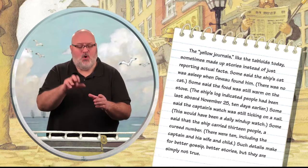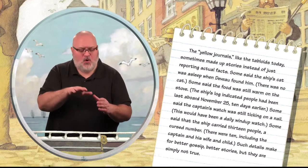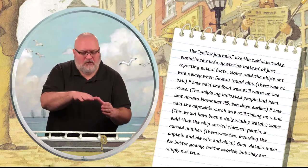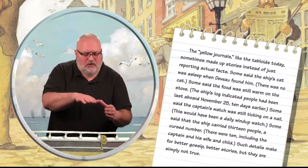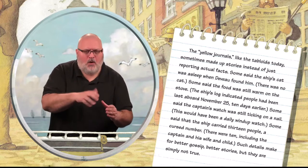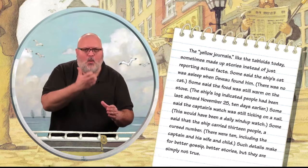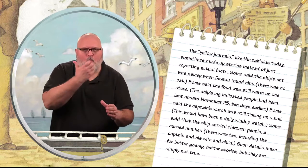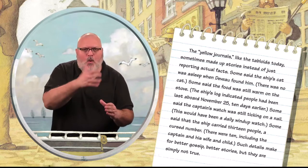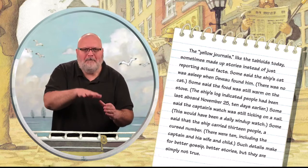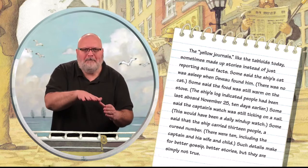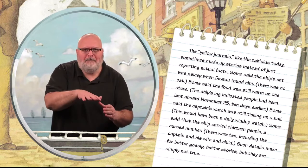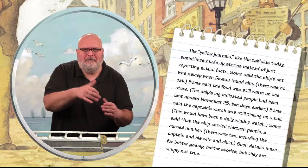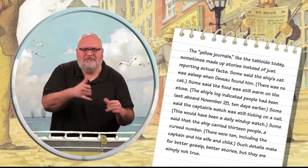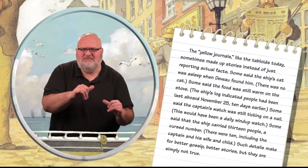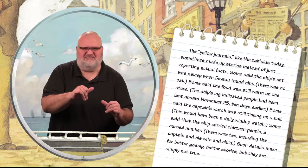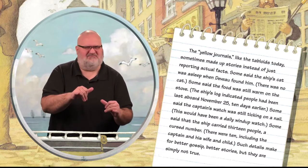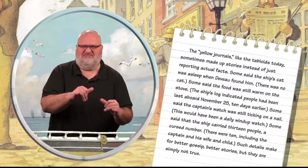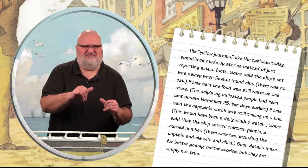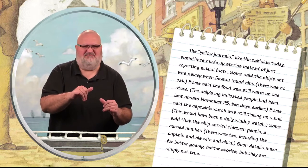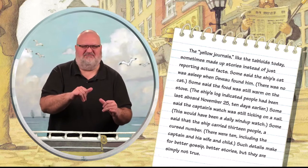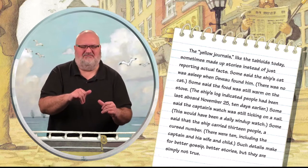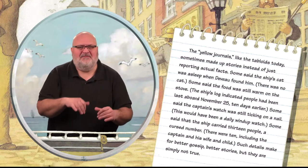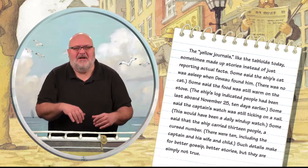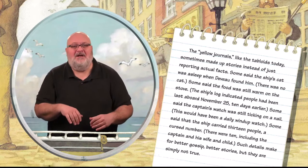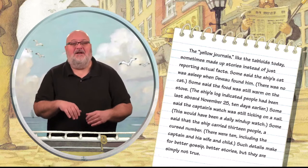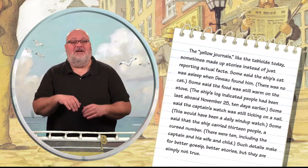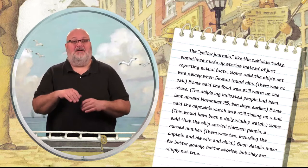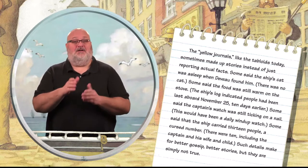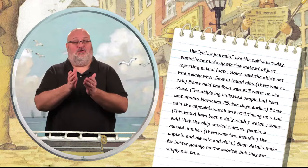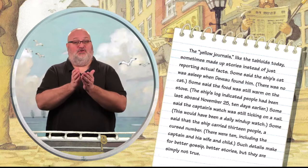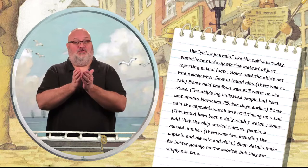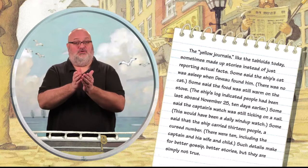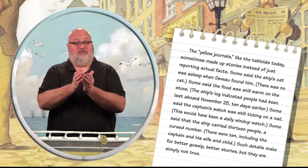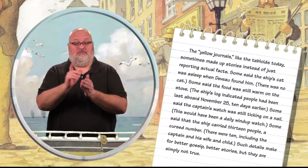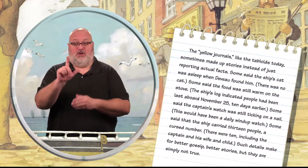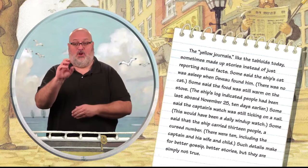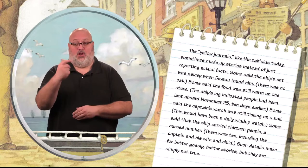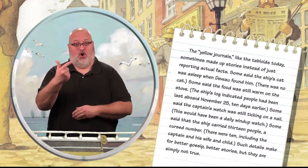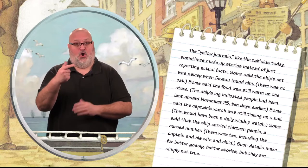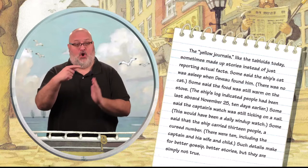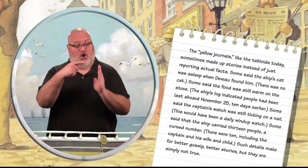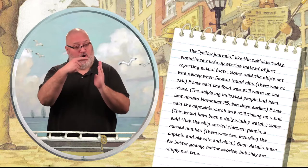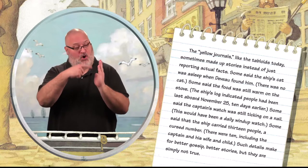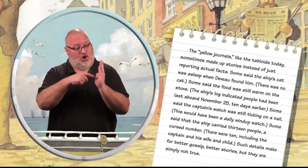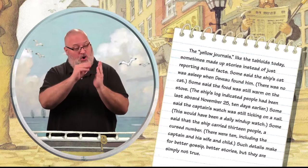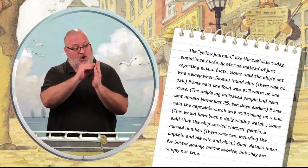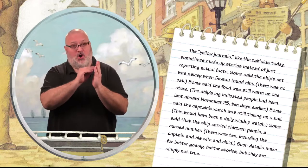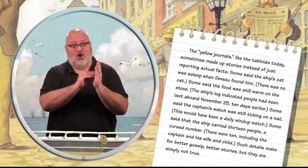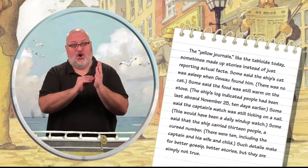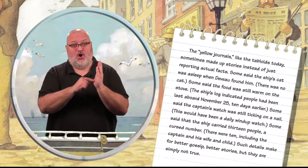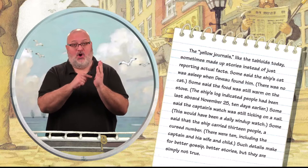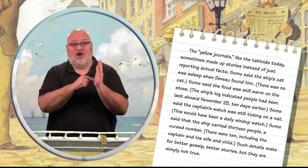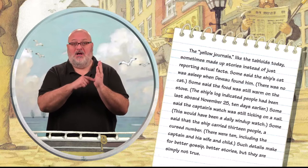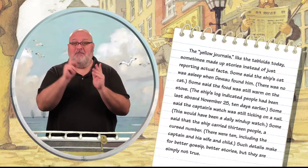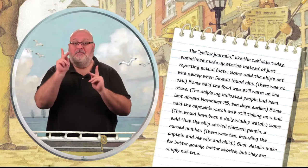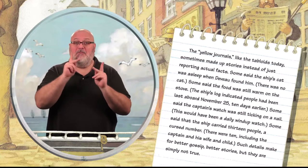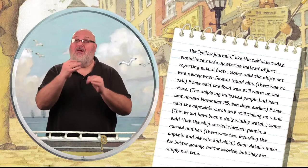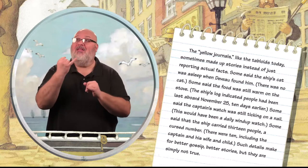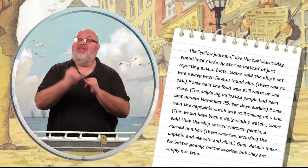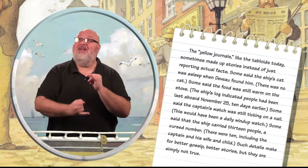Some said the food was so warm on the stove. The ship's log indicated people had been last aboard November